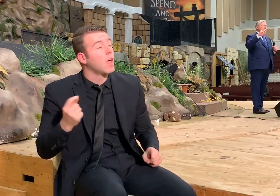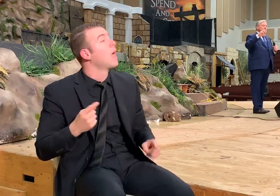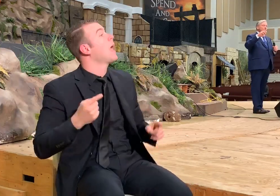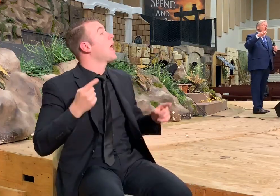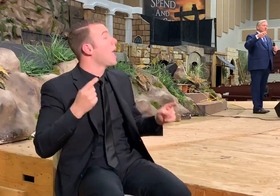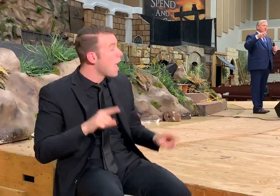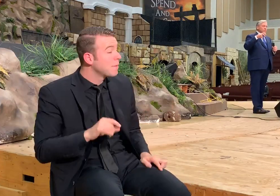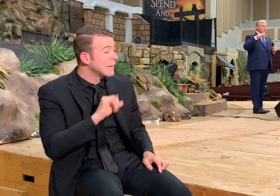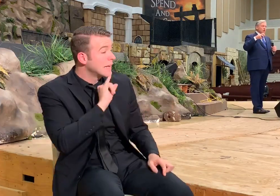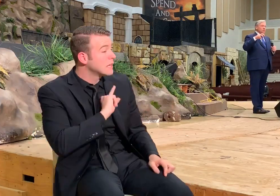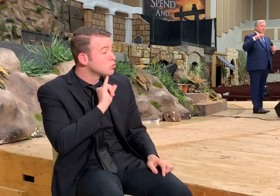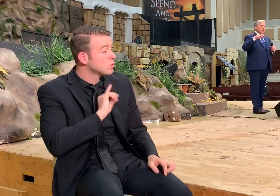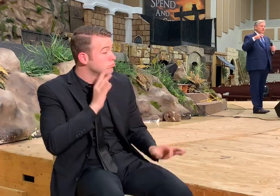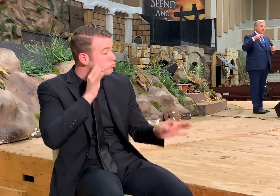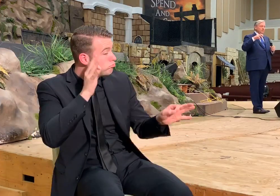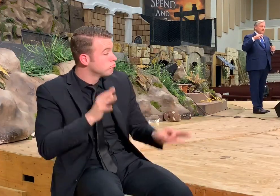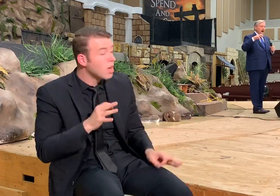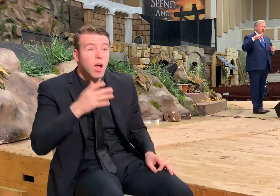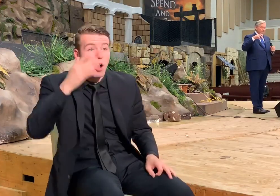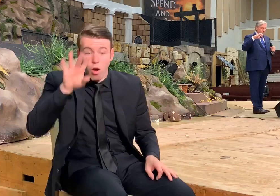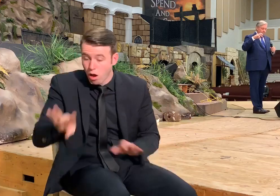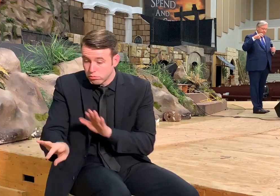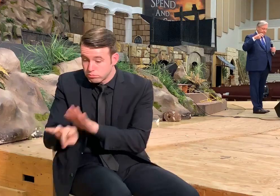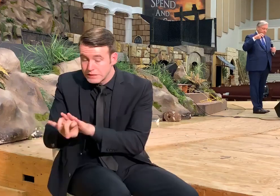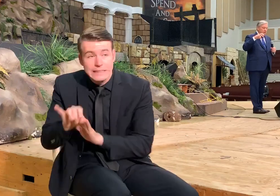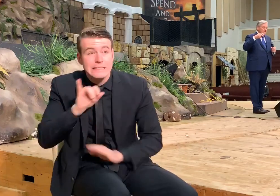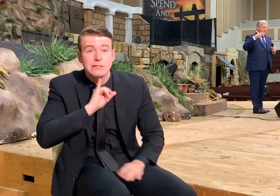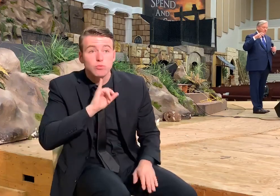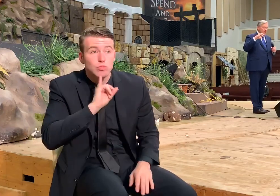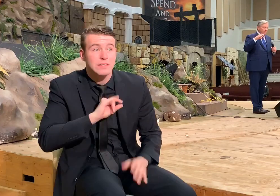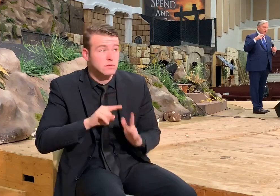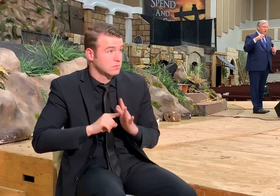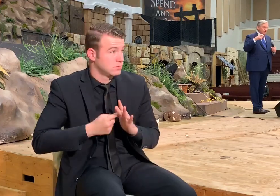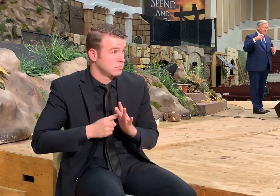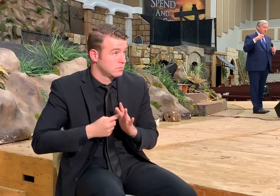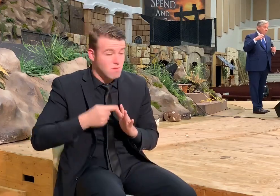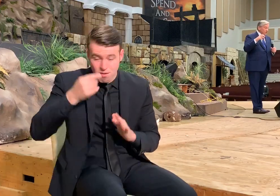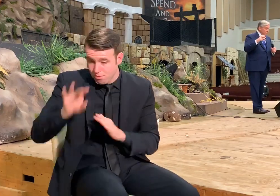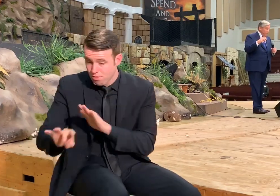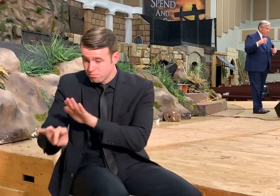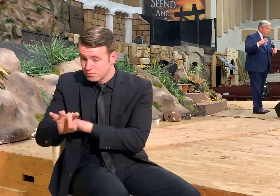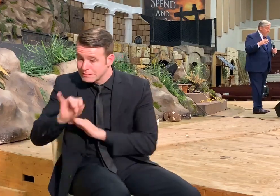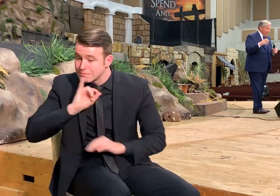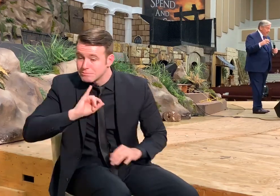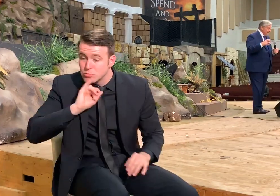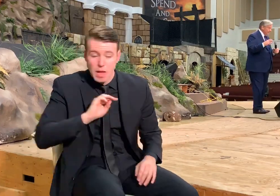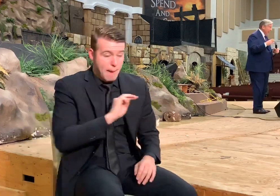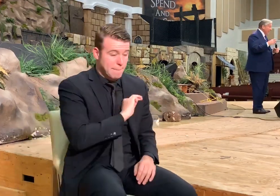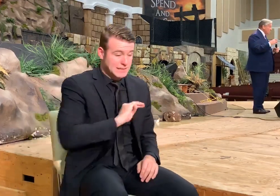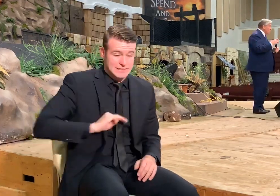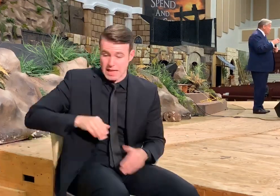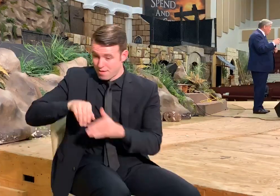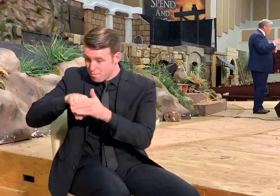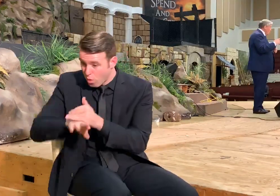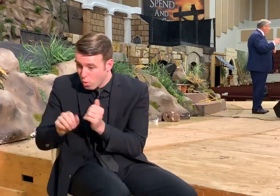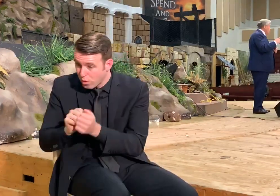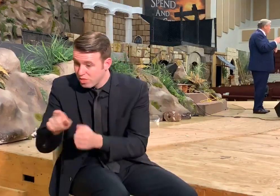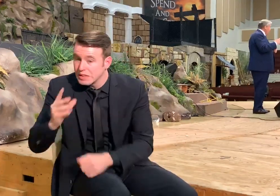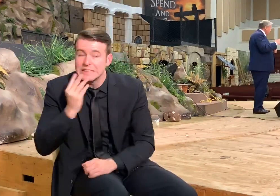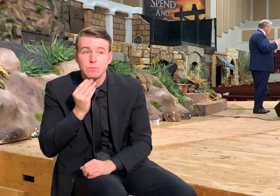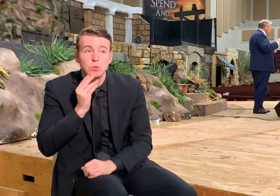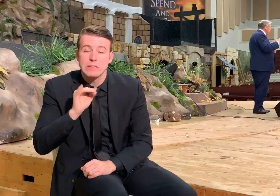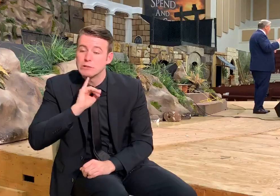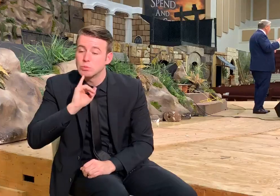they were the ones that were chosen to be the people of God. They were the ones from which the Messiah came and to